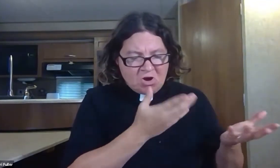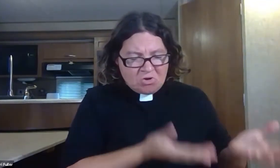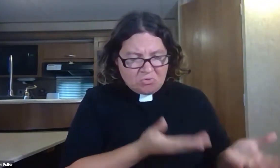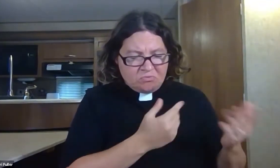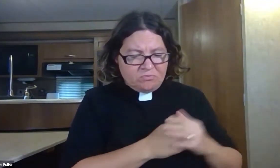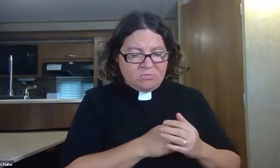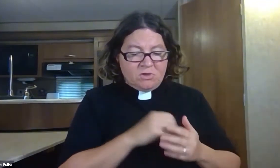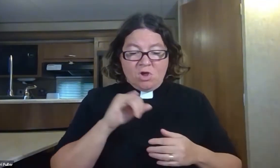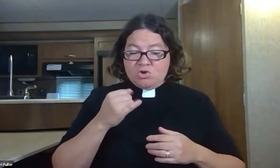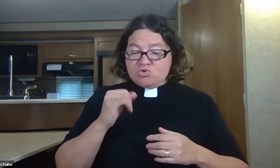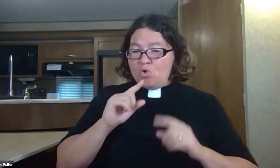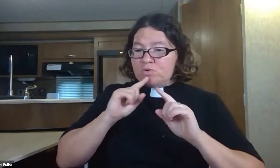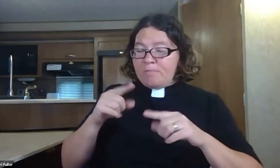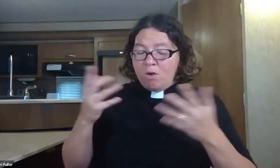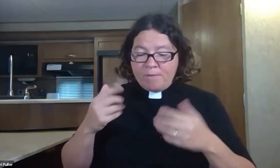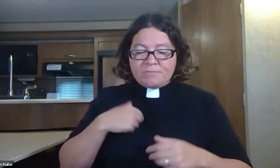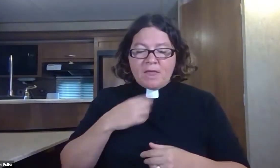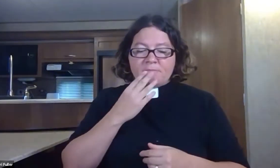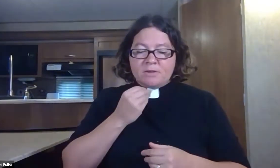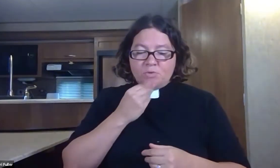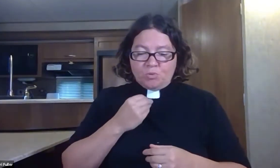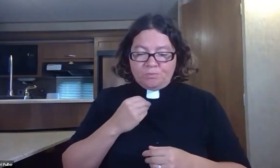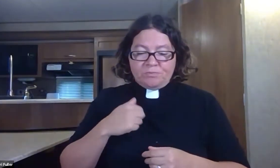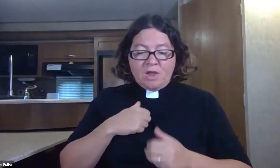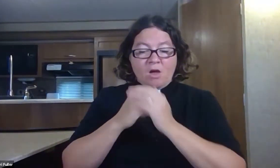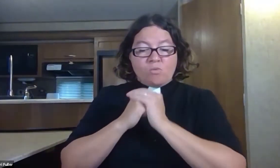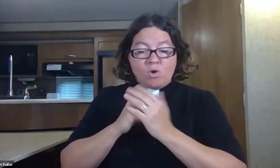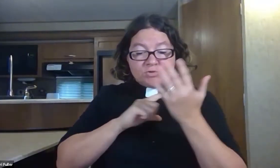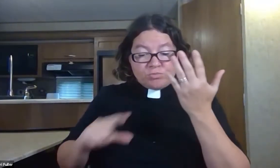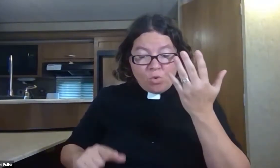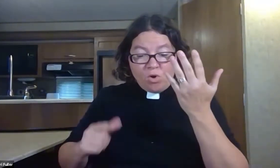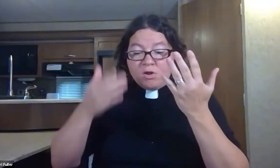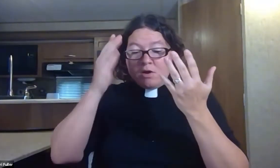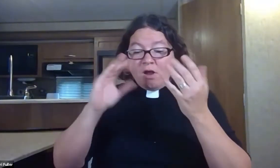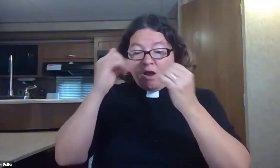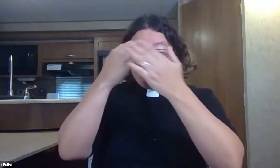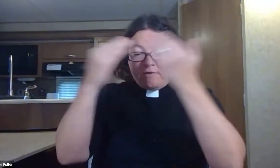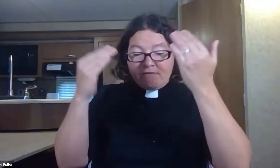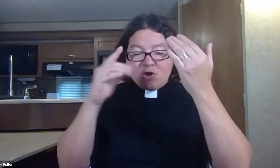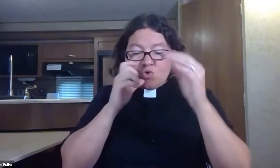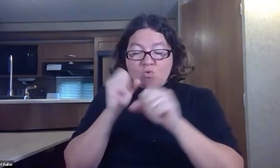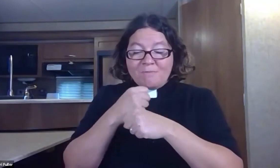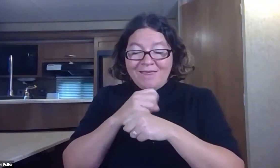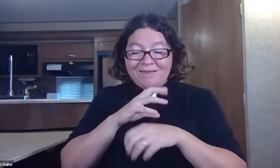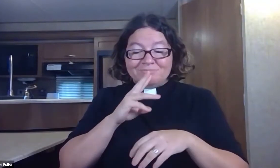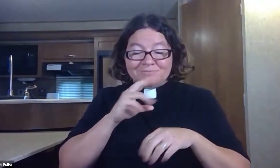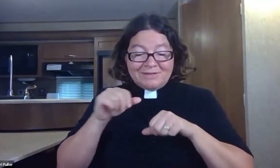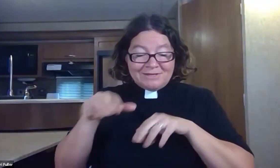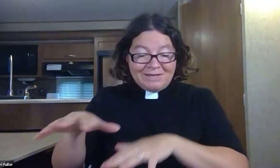did you do and where are you from? What's your country and of what people are you? And Jonah said to them, am a Hebrew. worship